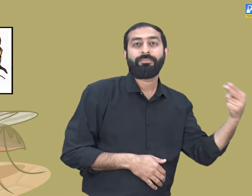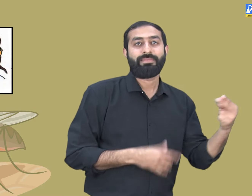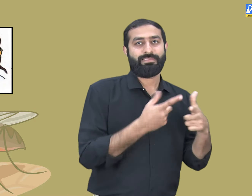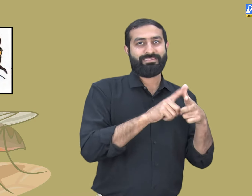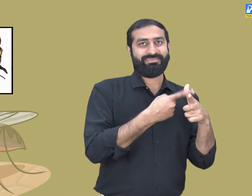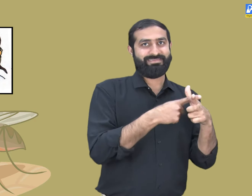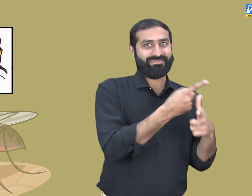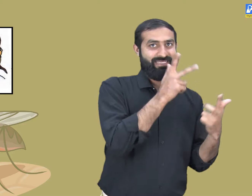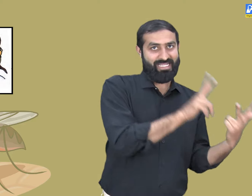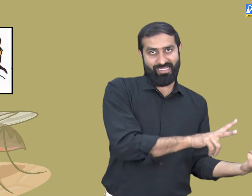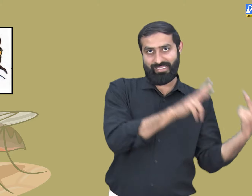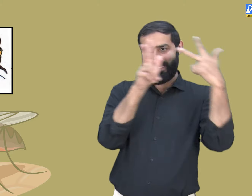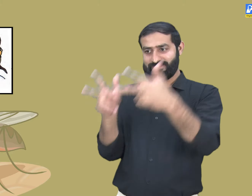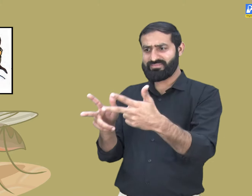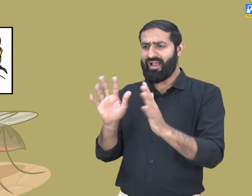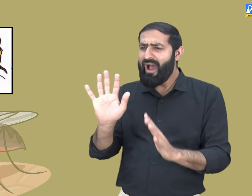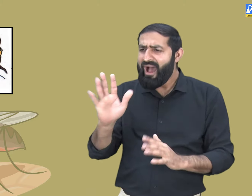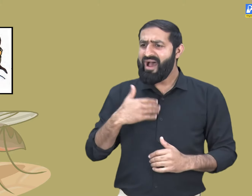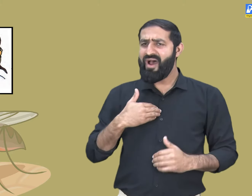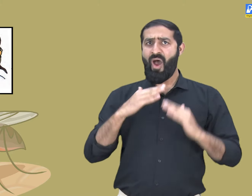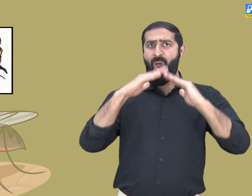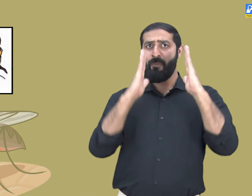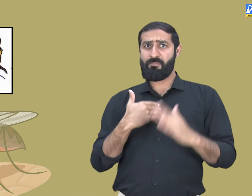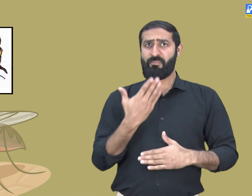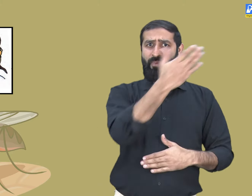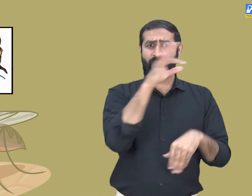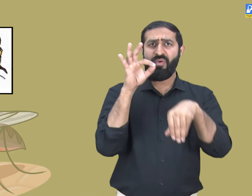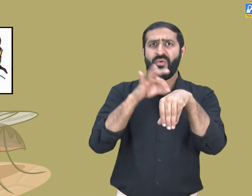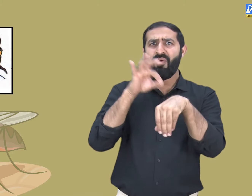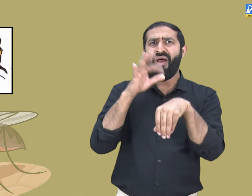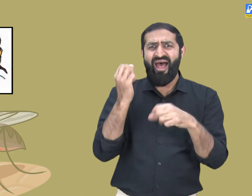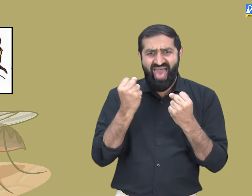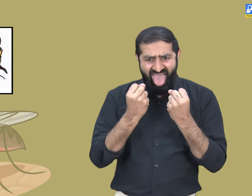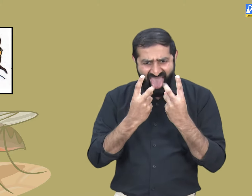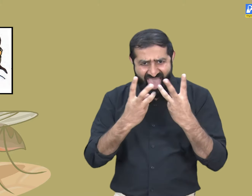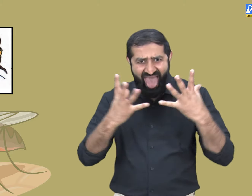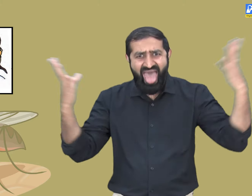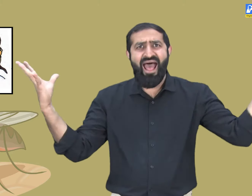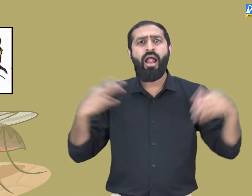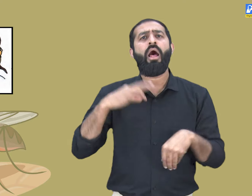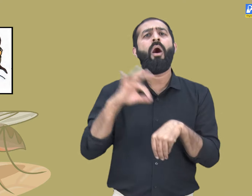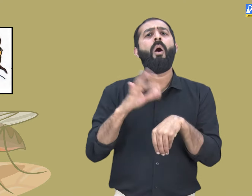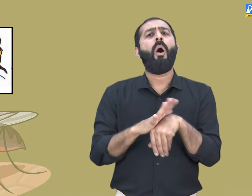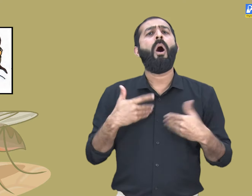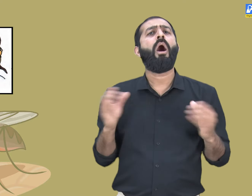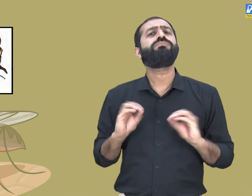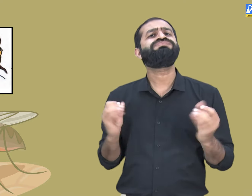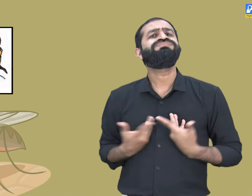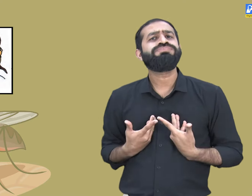Jaskirat said, There are a lot of mosquitoes in my house these days. But I did not